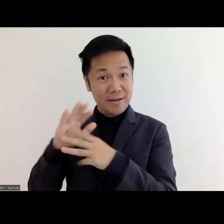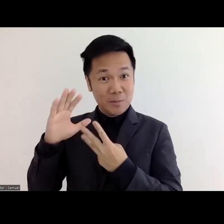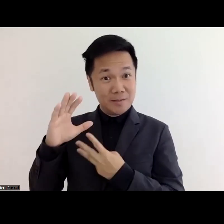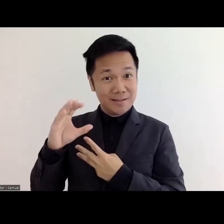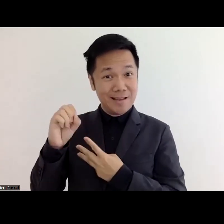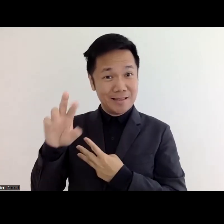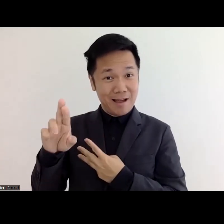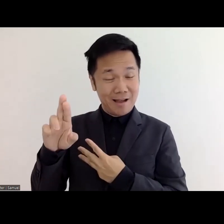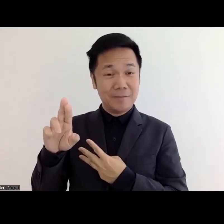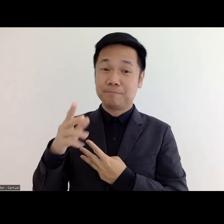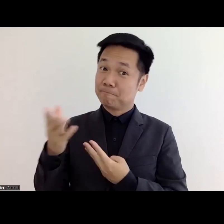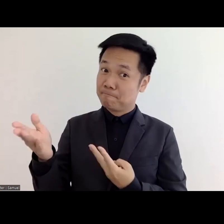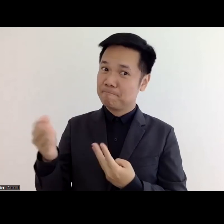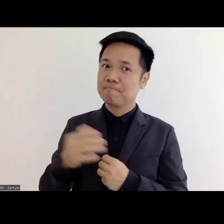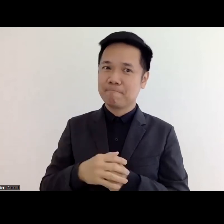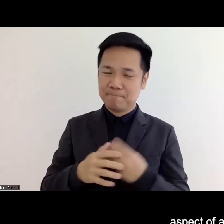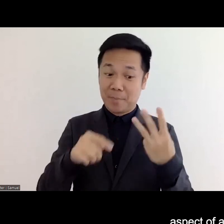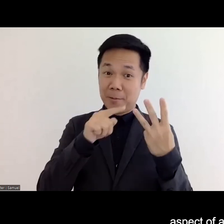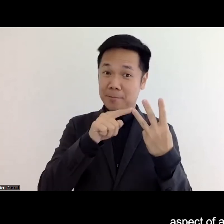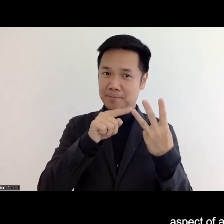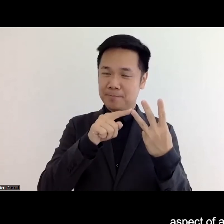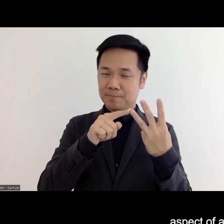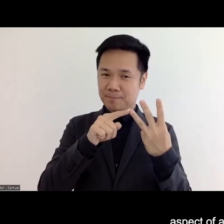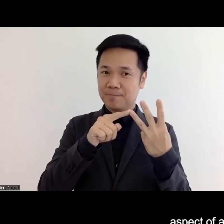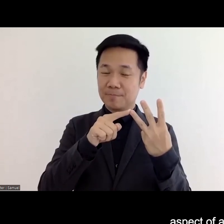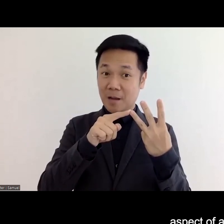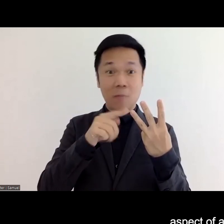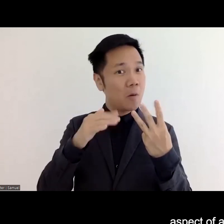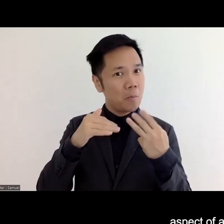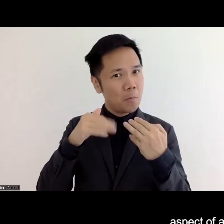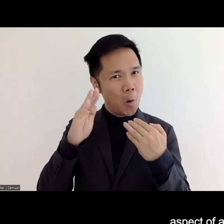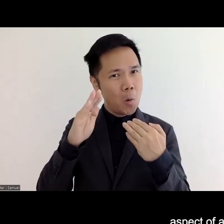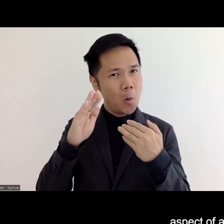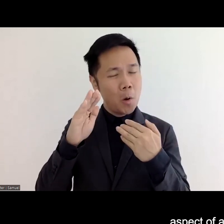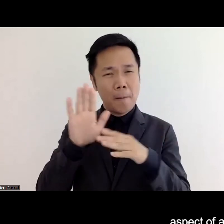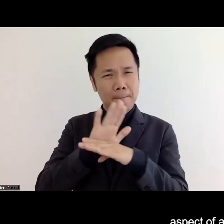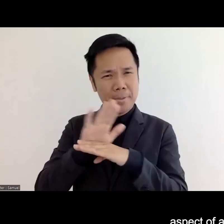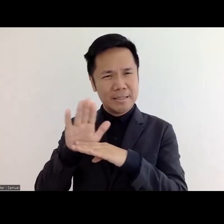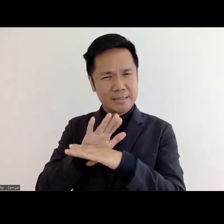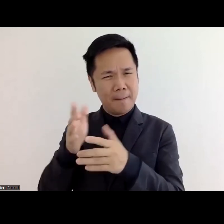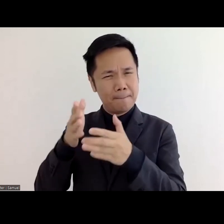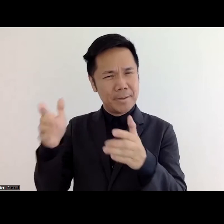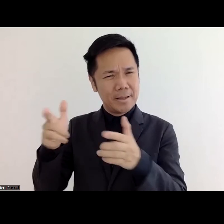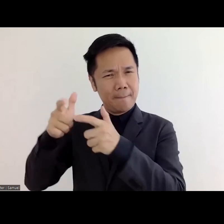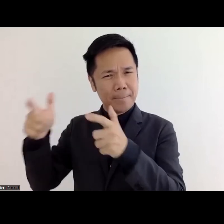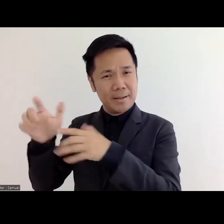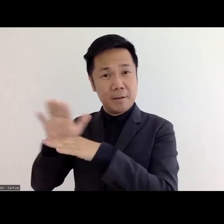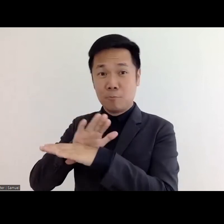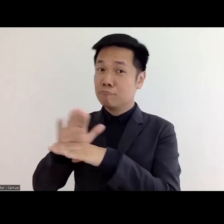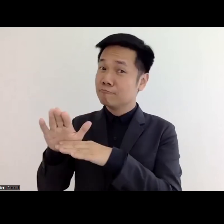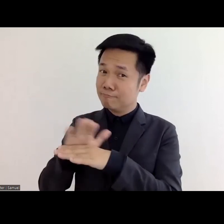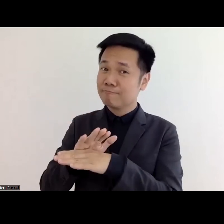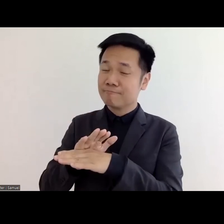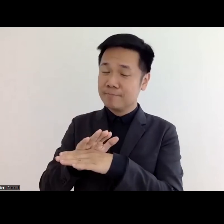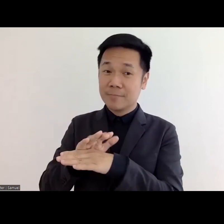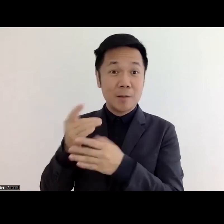a kind of primary uh aspect of a lot of the larger corporations in sri lanka so you might be very aware